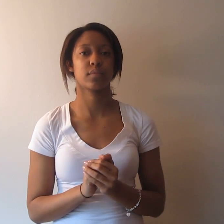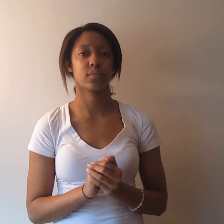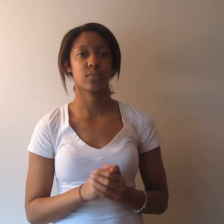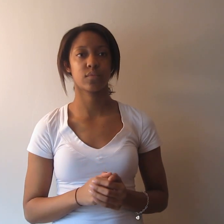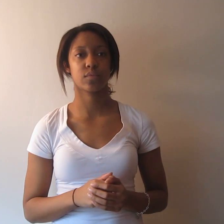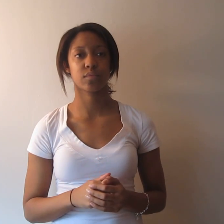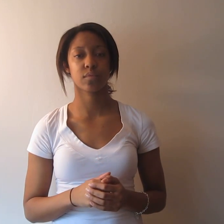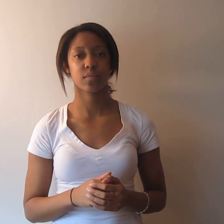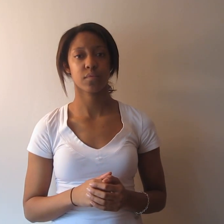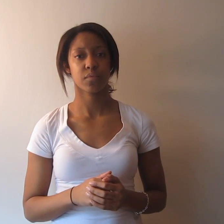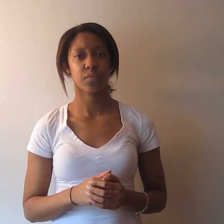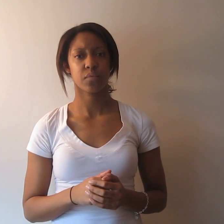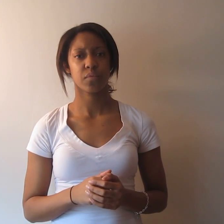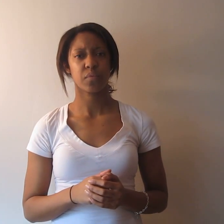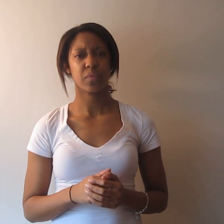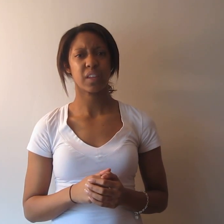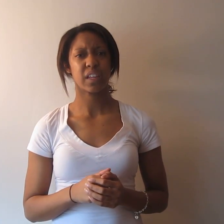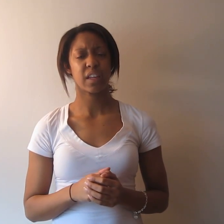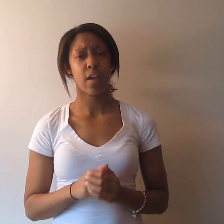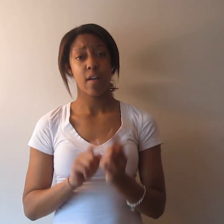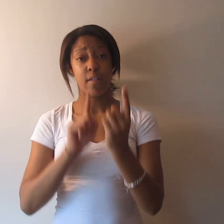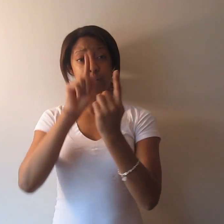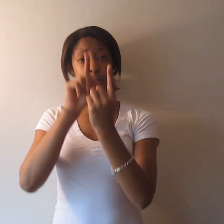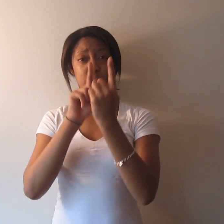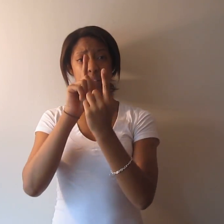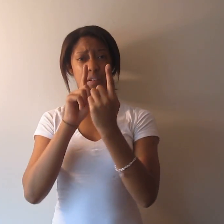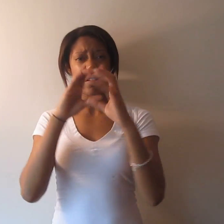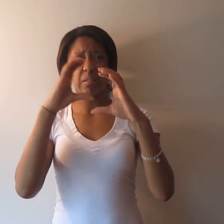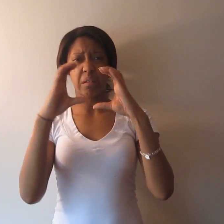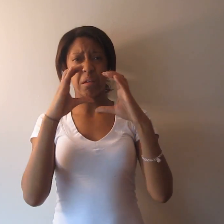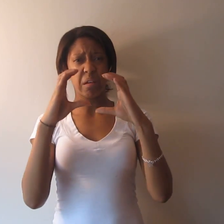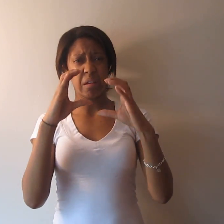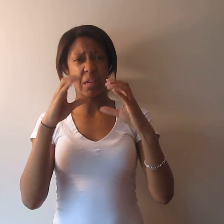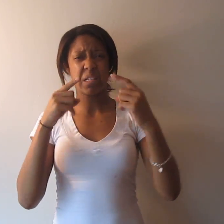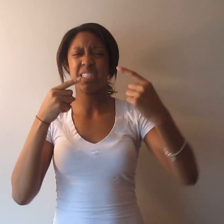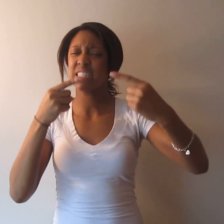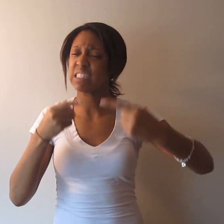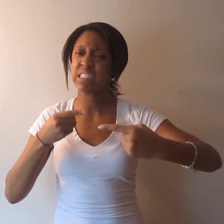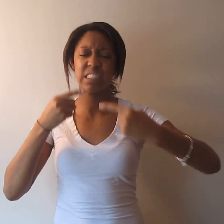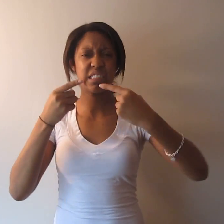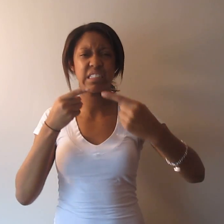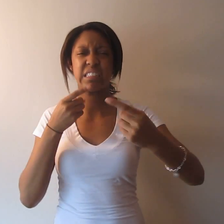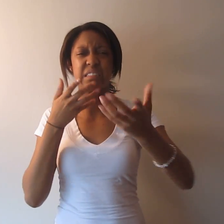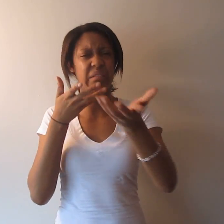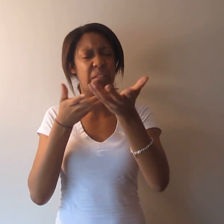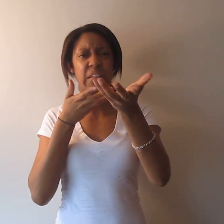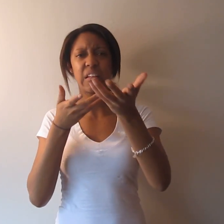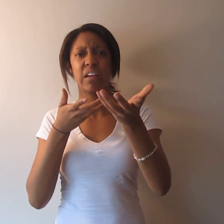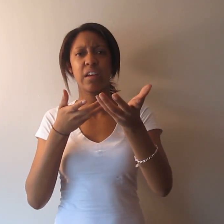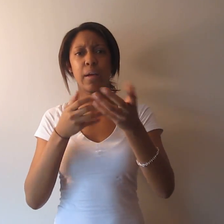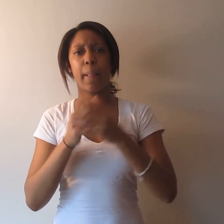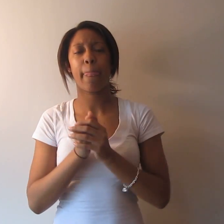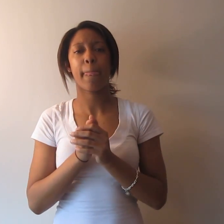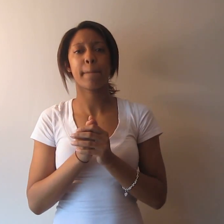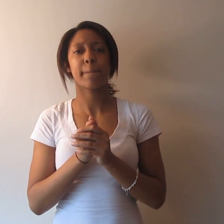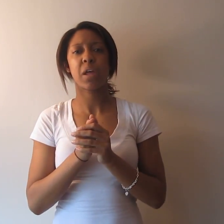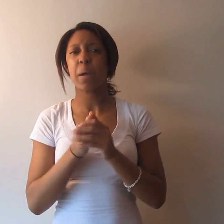It can be difficult to communicate face-to-face with a coworker. But there are many technologies and options for overcoming this barrier.